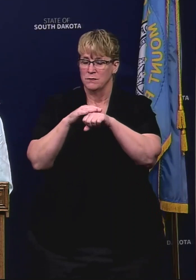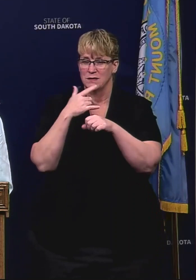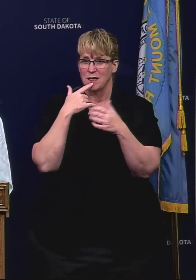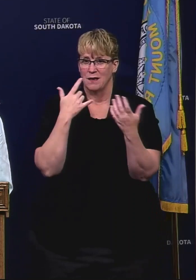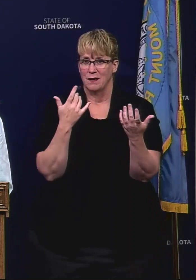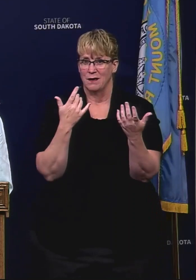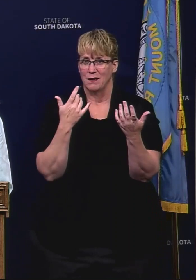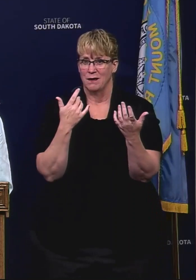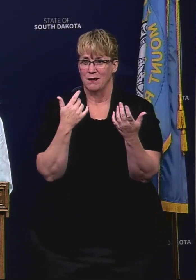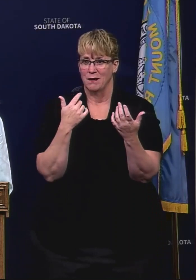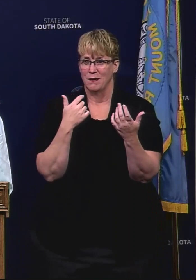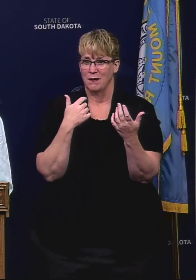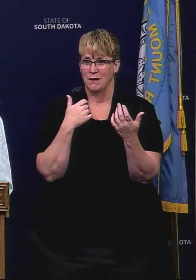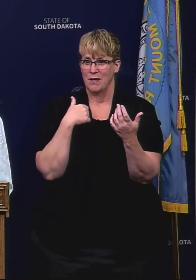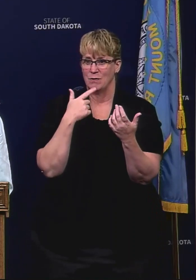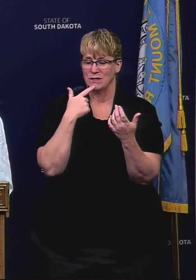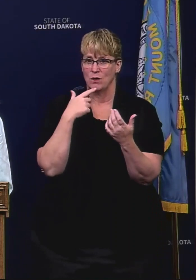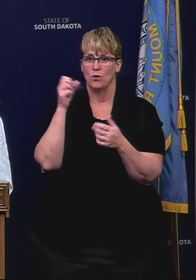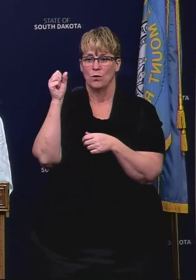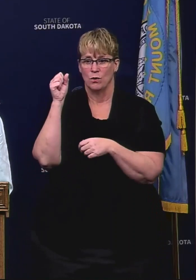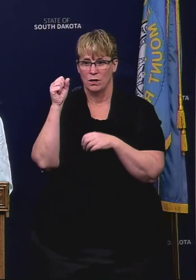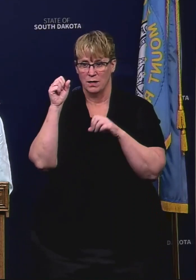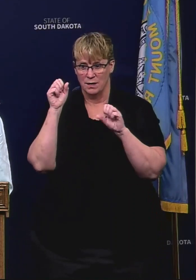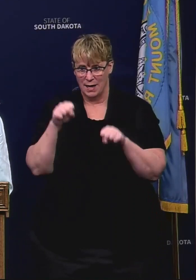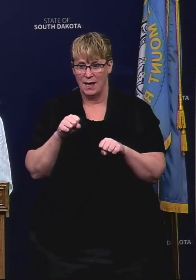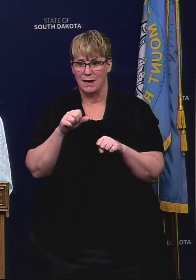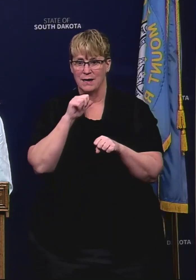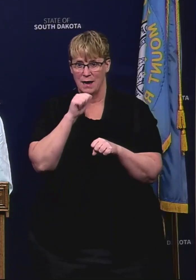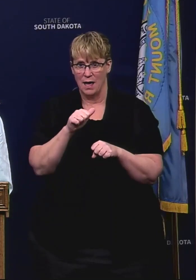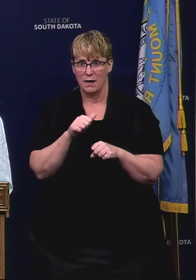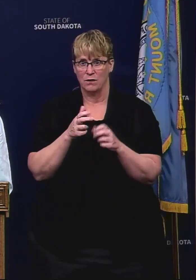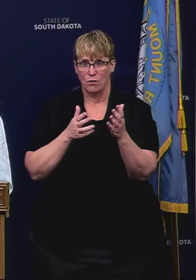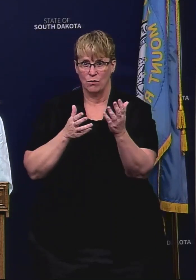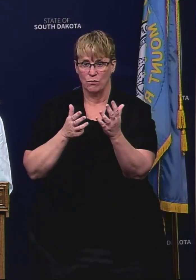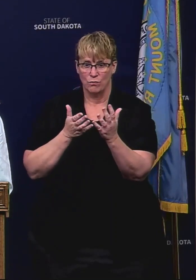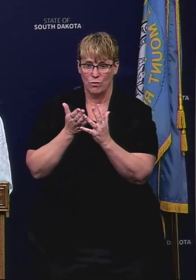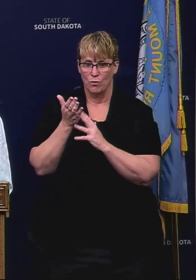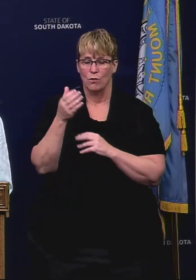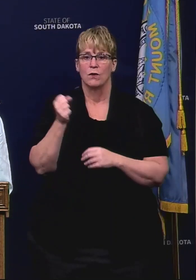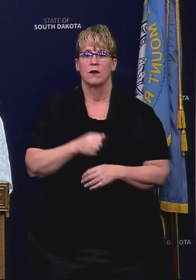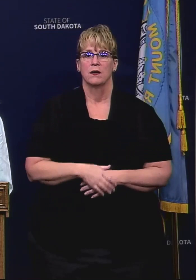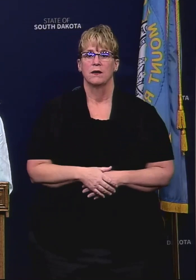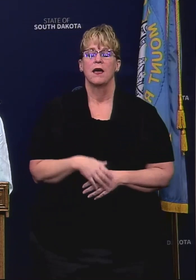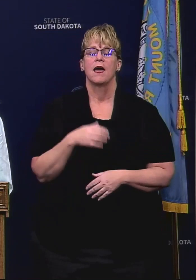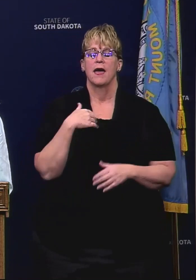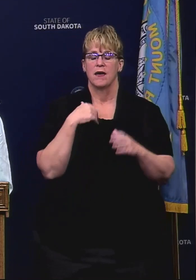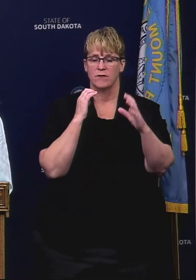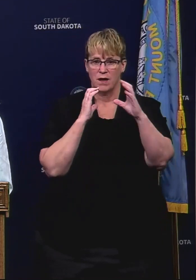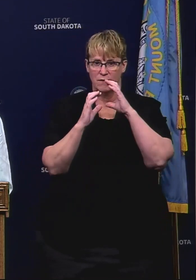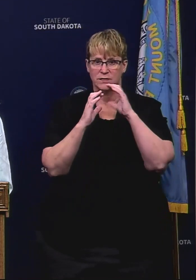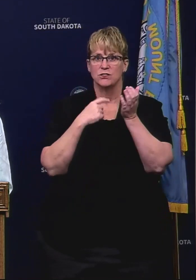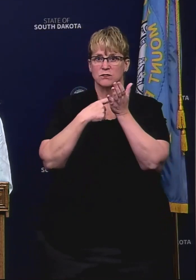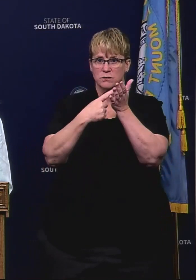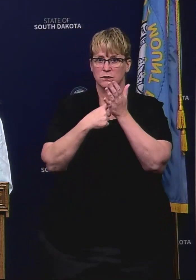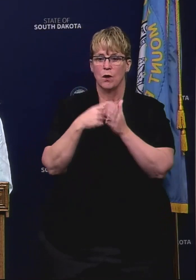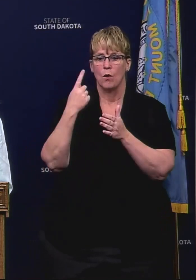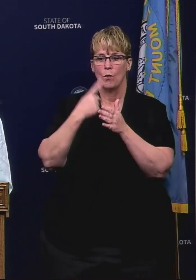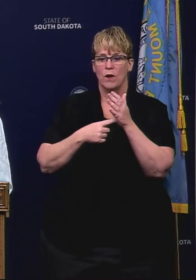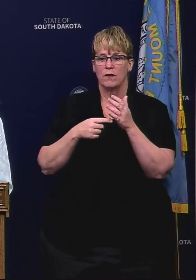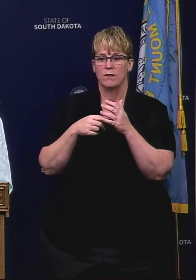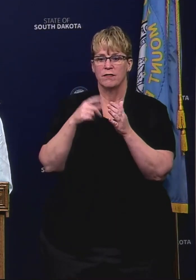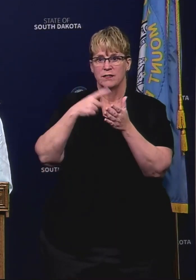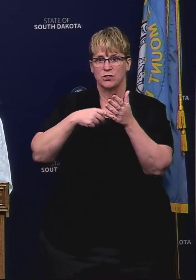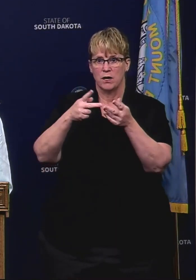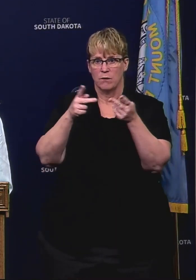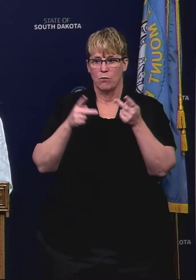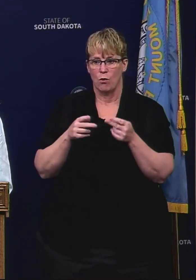criteria of who would and would not be allowed past those checkpoints? Yes there have been conversations as to what the checkpoints would be